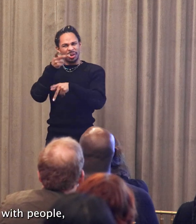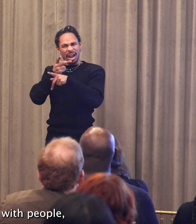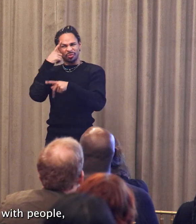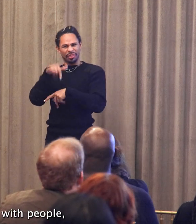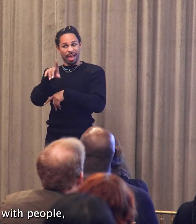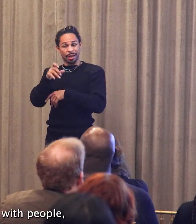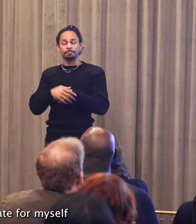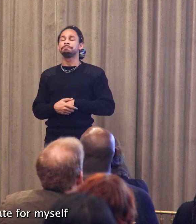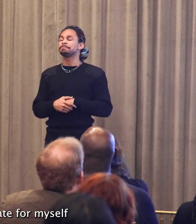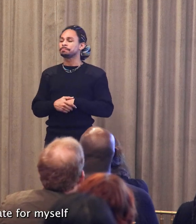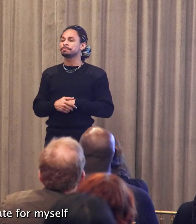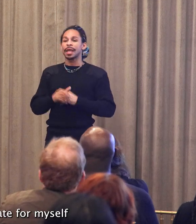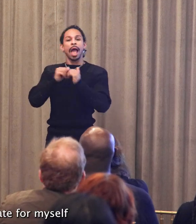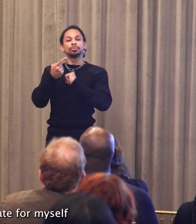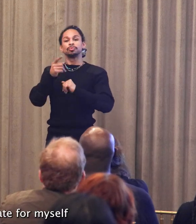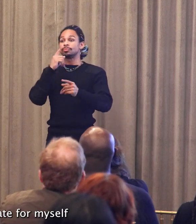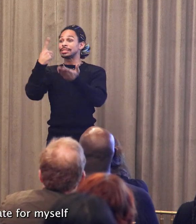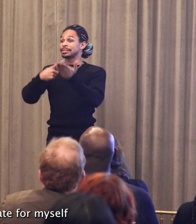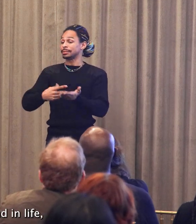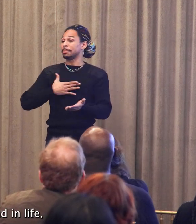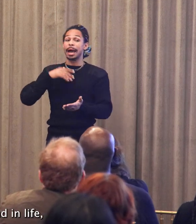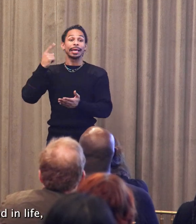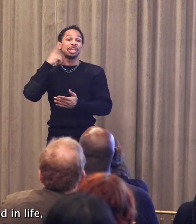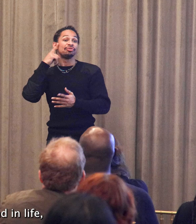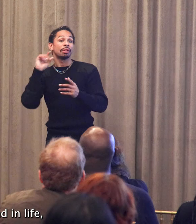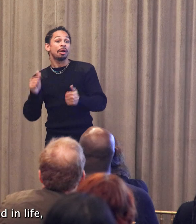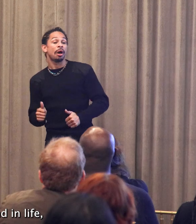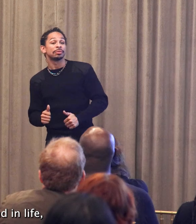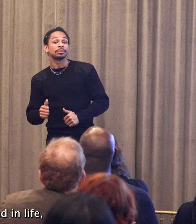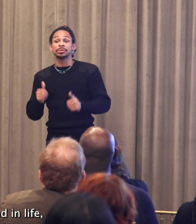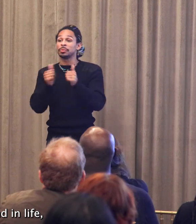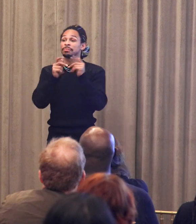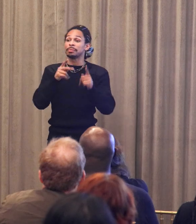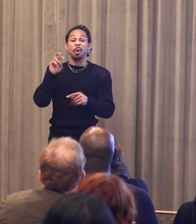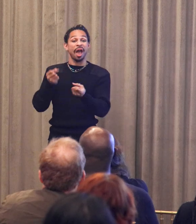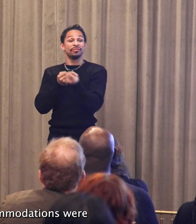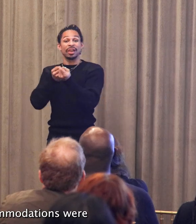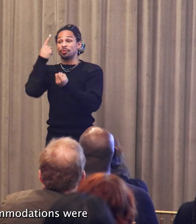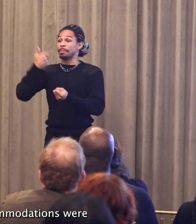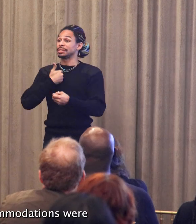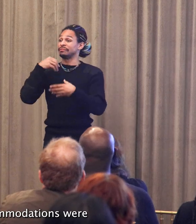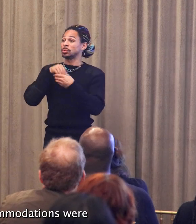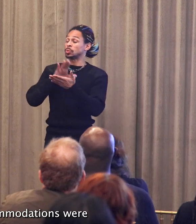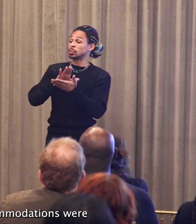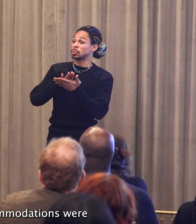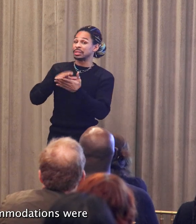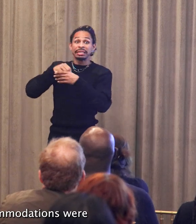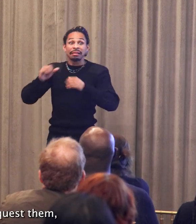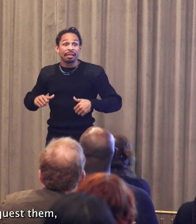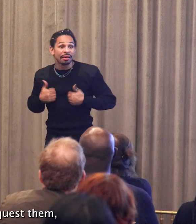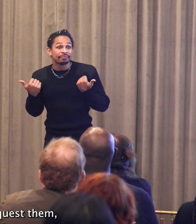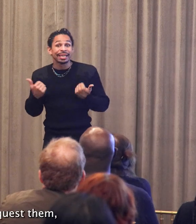loss with people or how to advocate for myself in school and in life. What disability accommodations